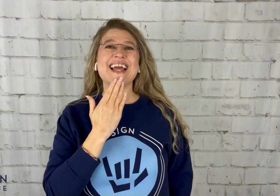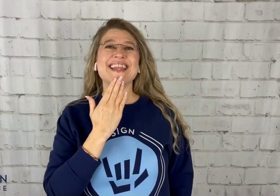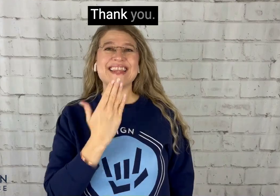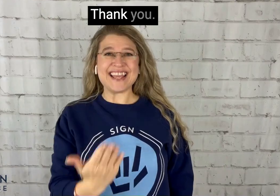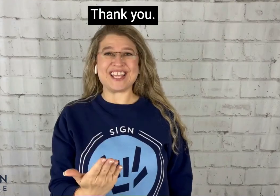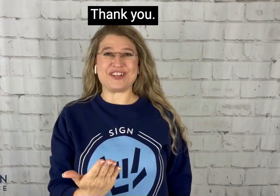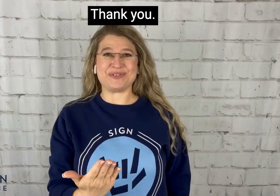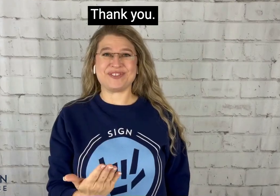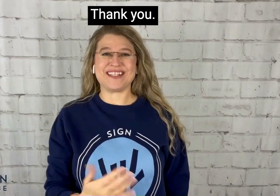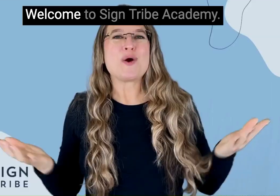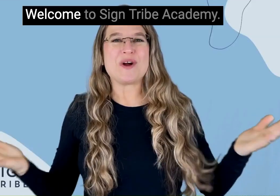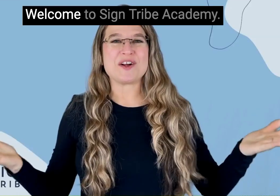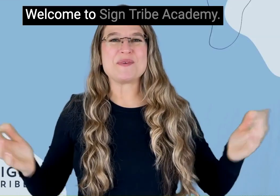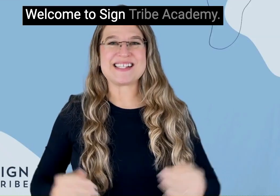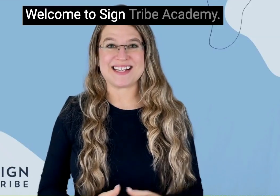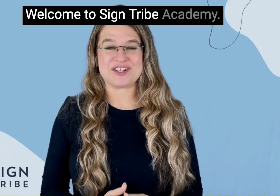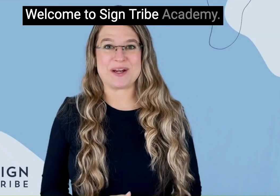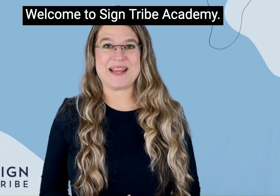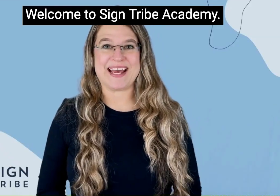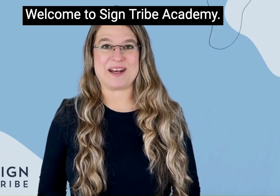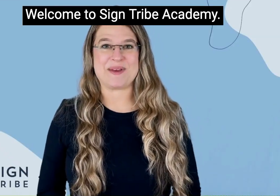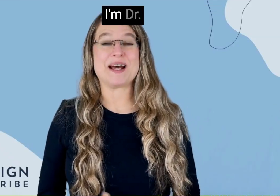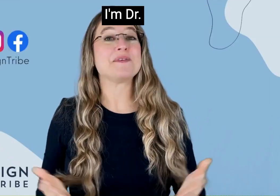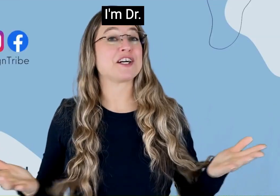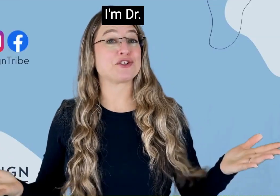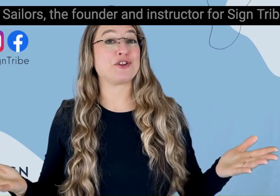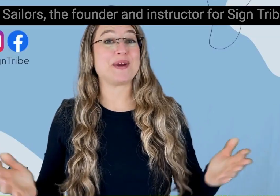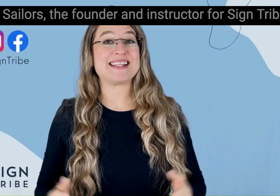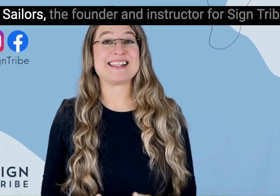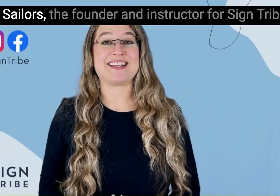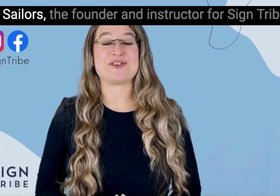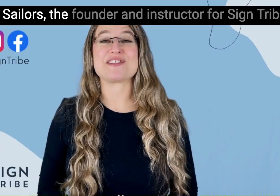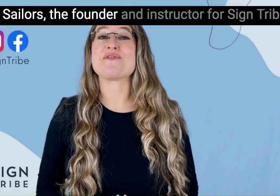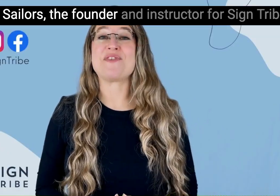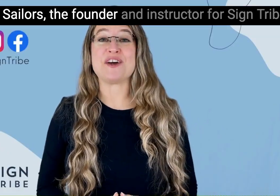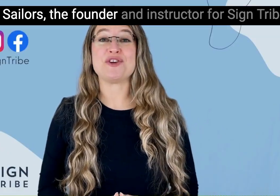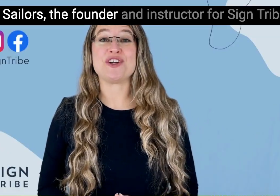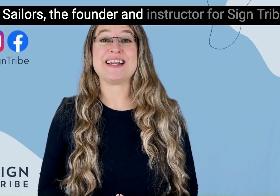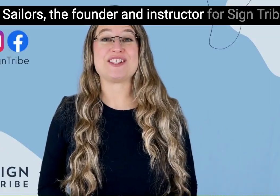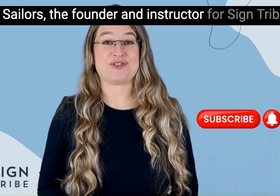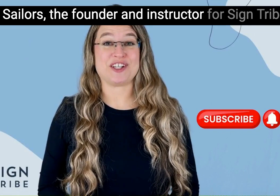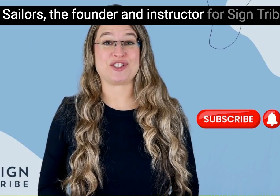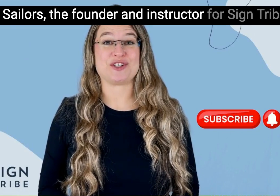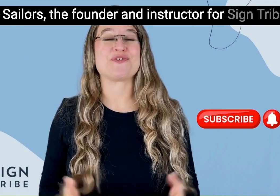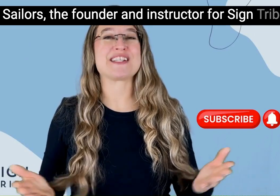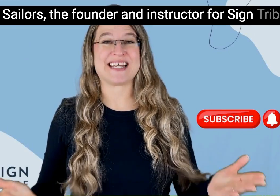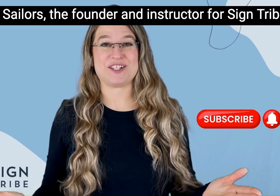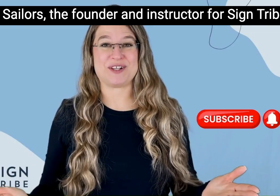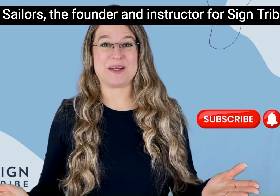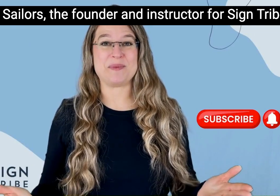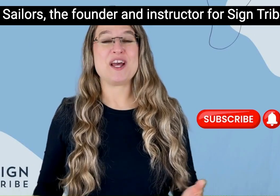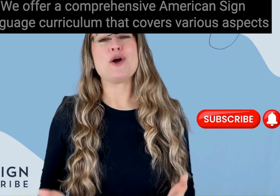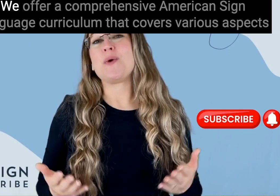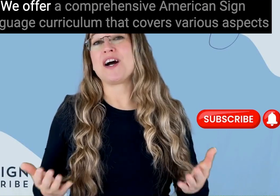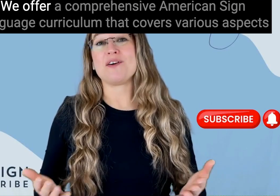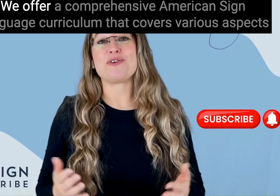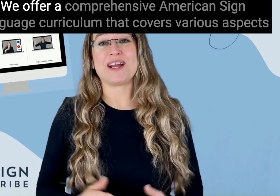Thank you. Welcome to SignTribe Academy. I'm Dr. Luann Saylors, the founder and instructor for SignTribe. We offer a